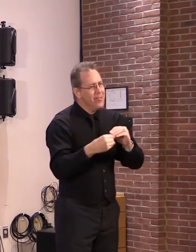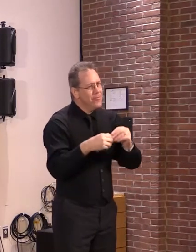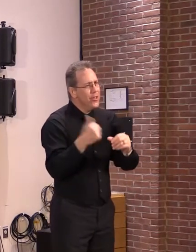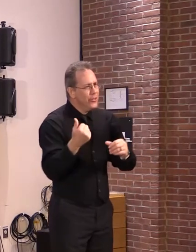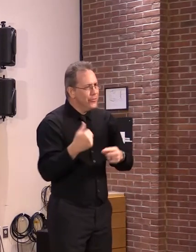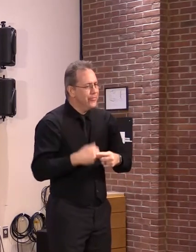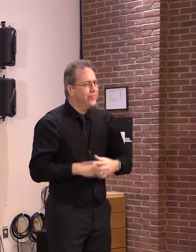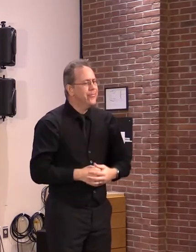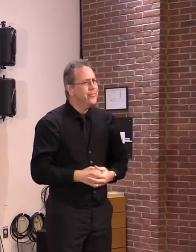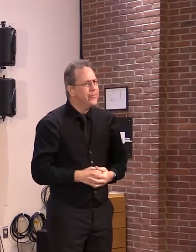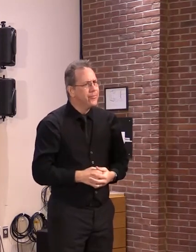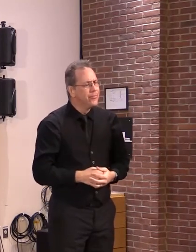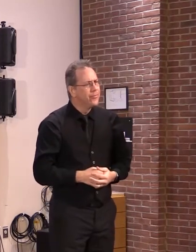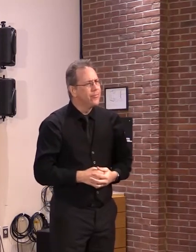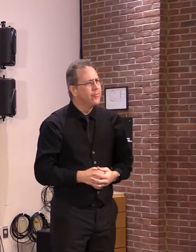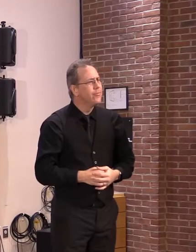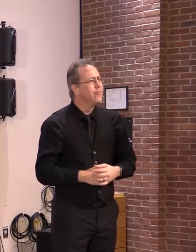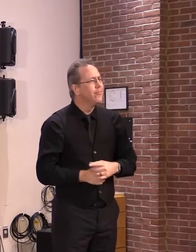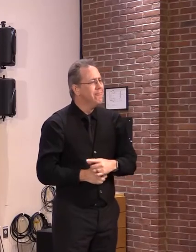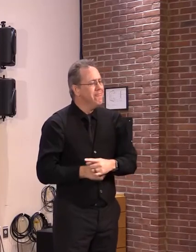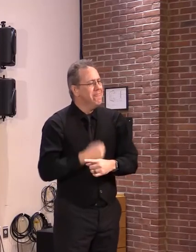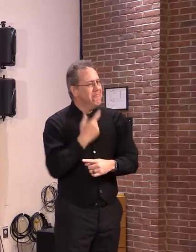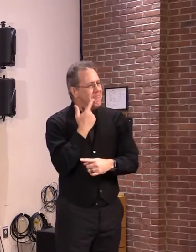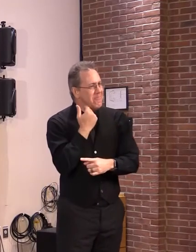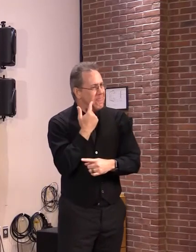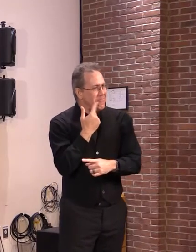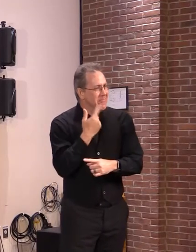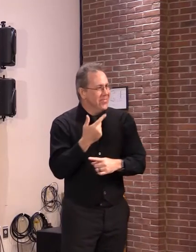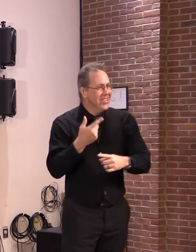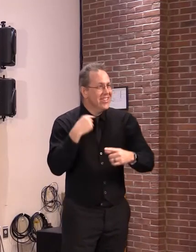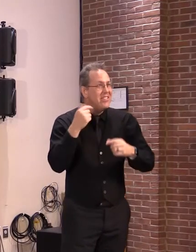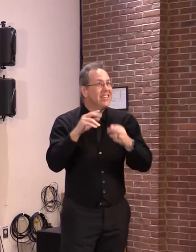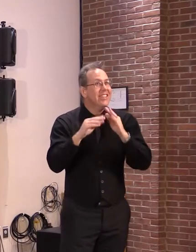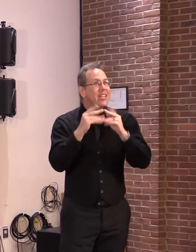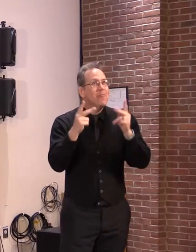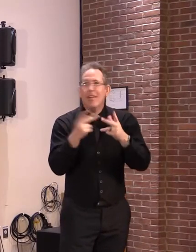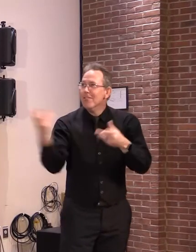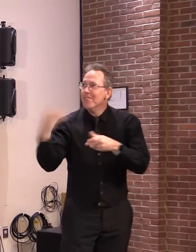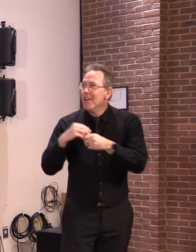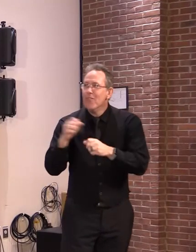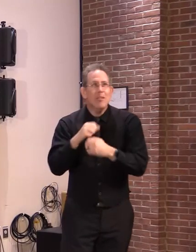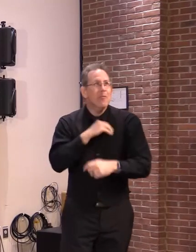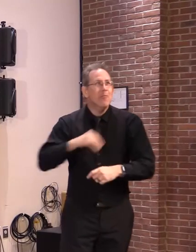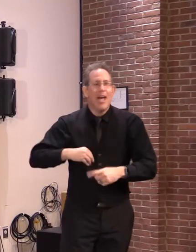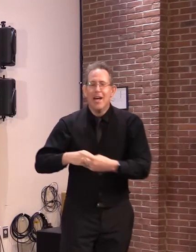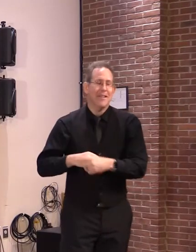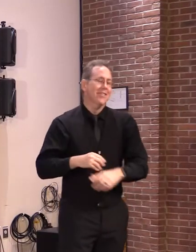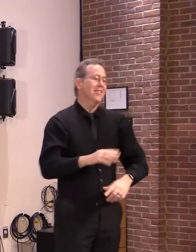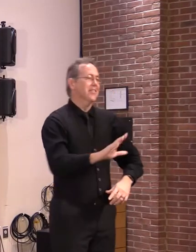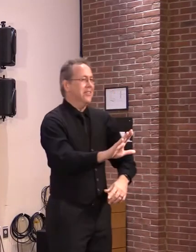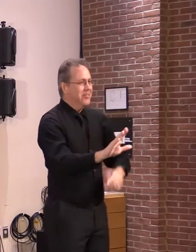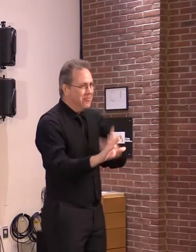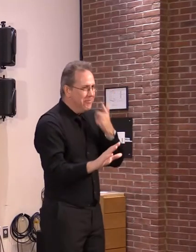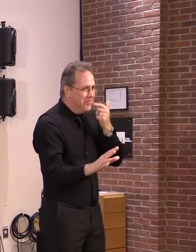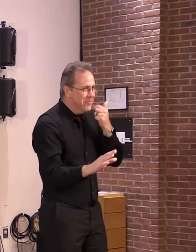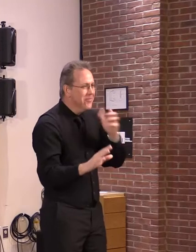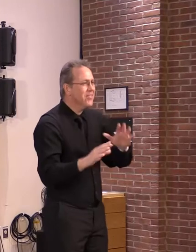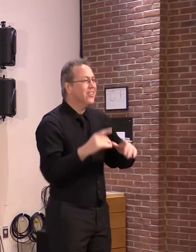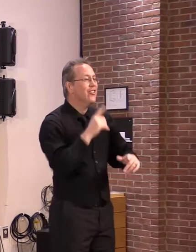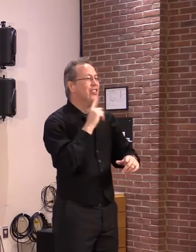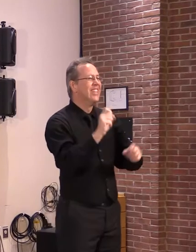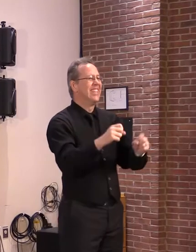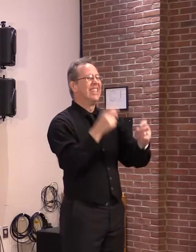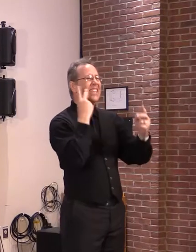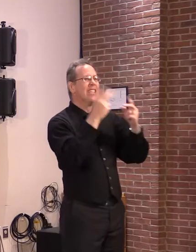think you want to step in and work on city places. Yeah, let's go back a question back to, you know, why do we need more when you see so much going